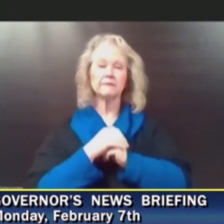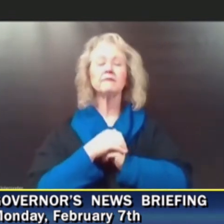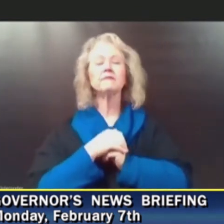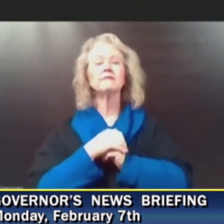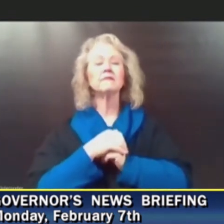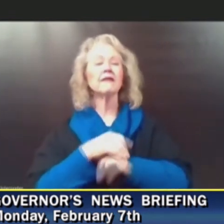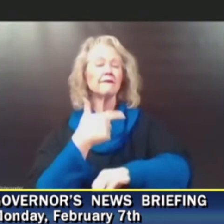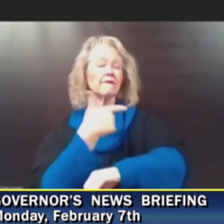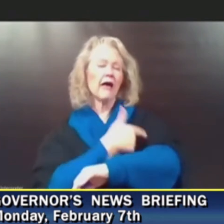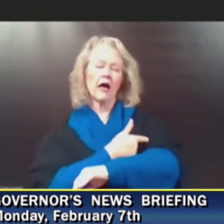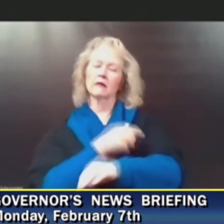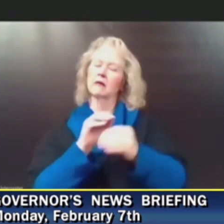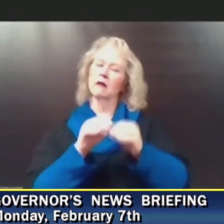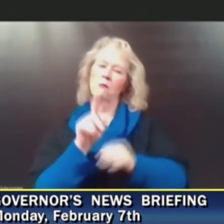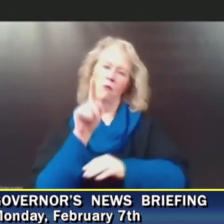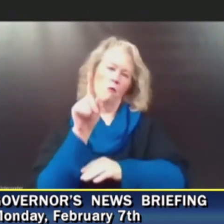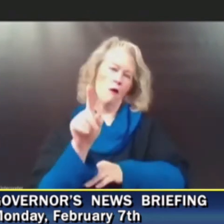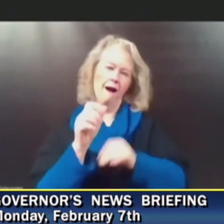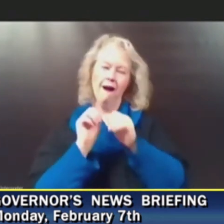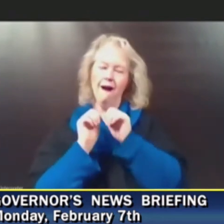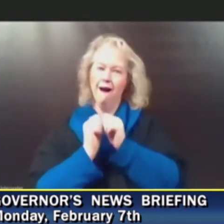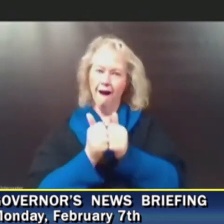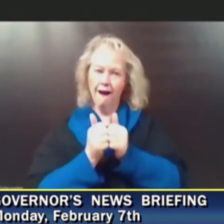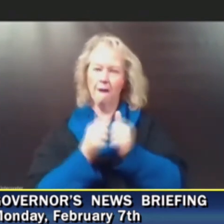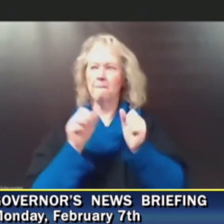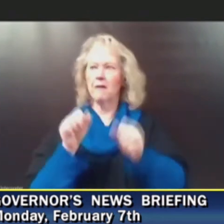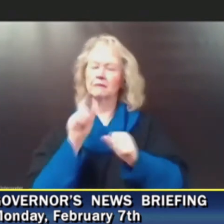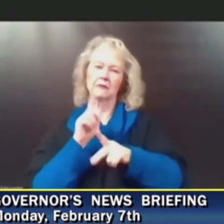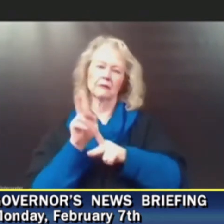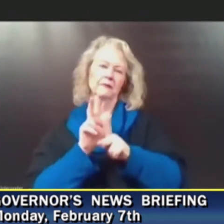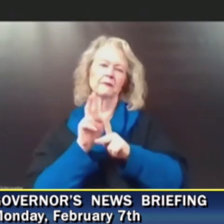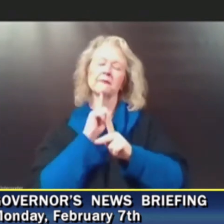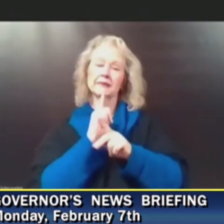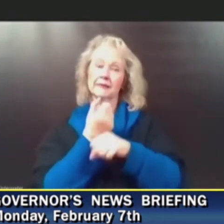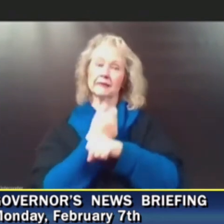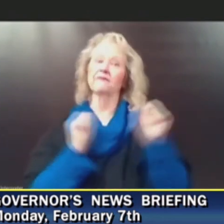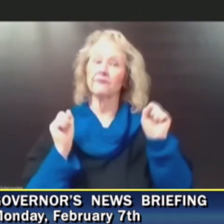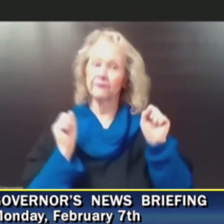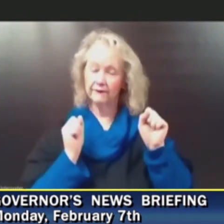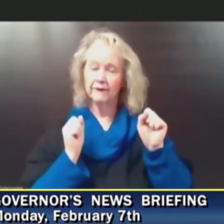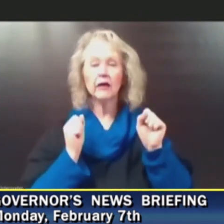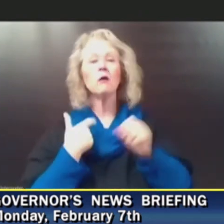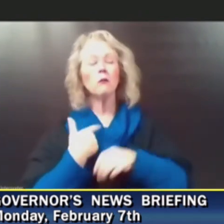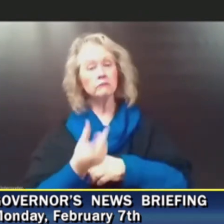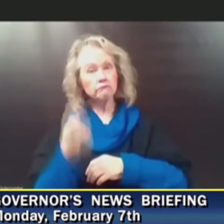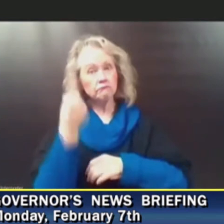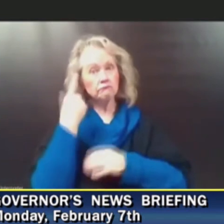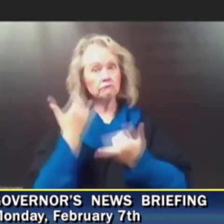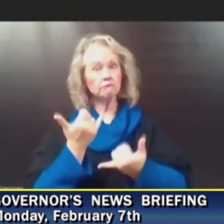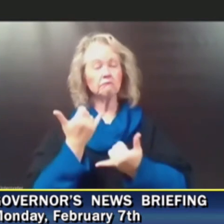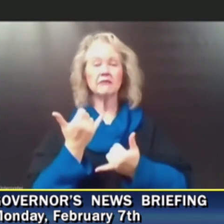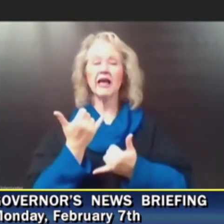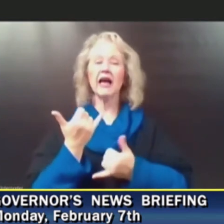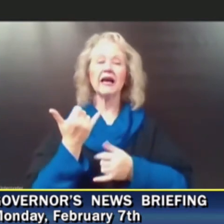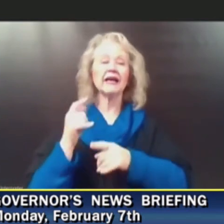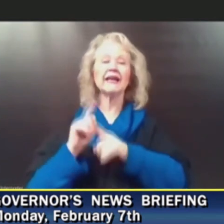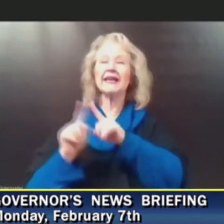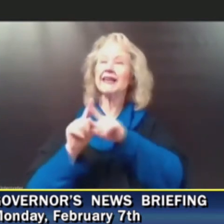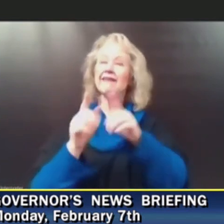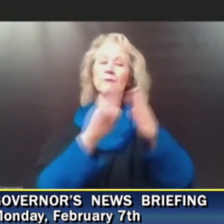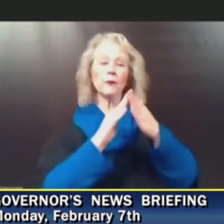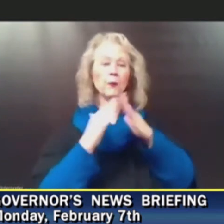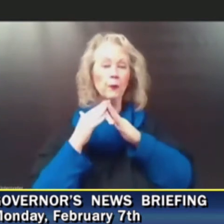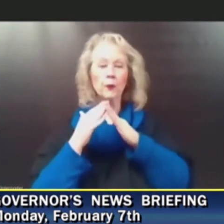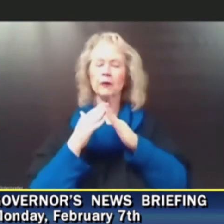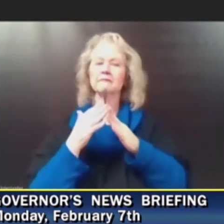again, our number way number one way for people to stay safe. And what we know now is that different communities have different